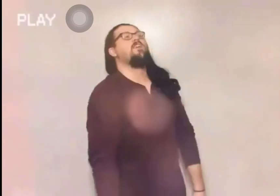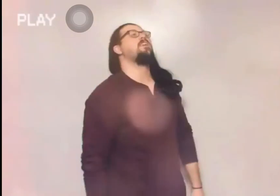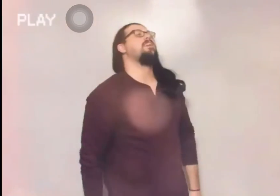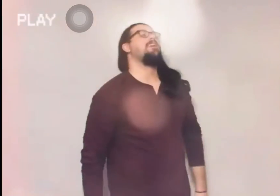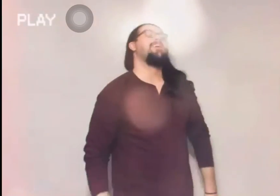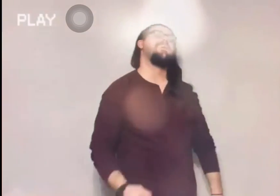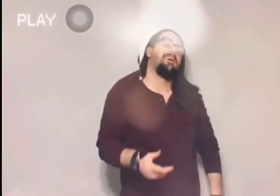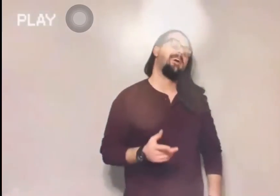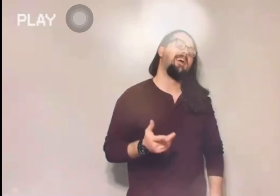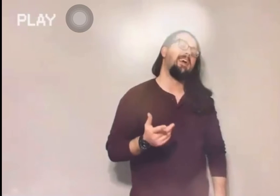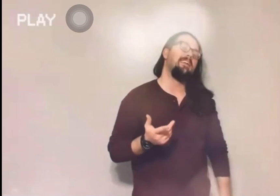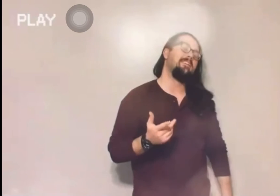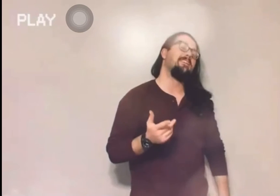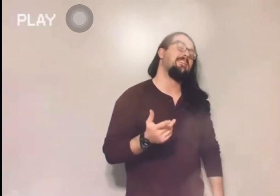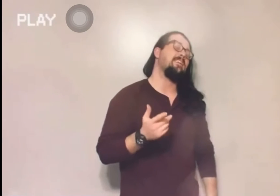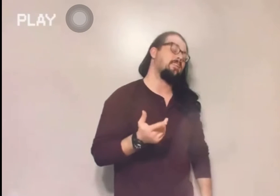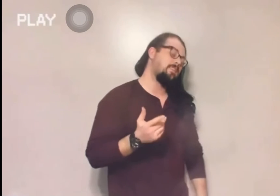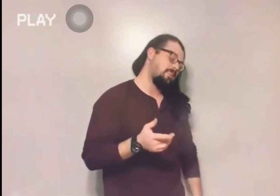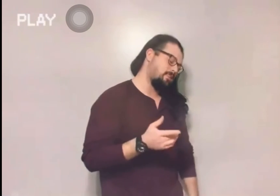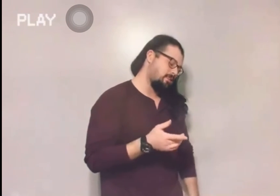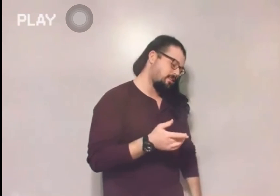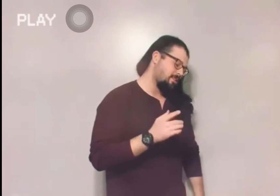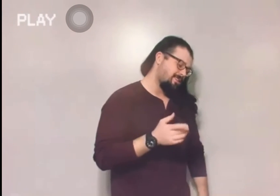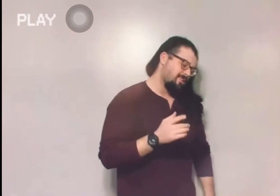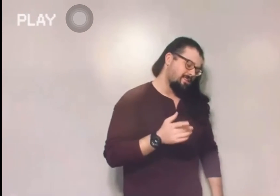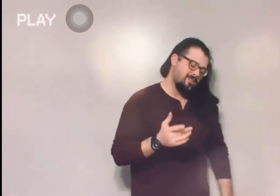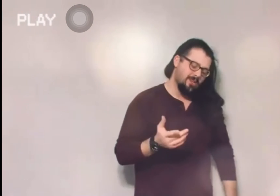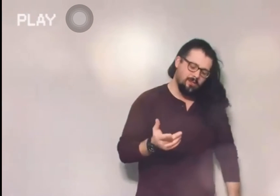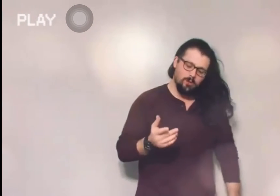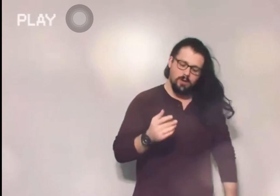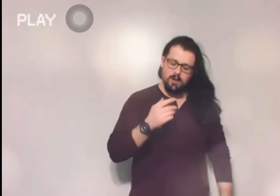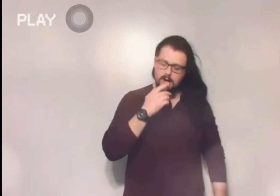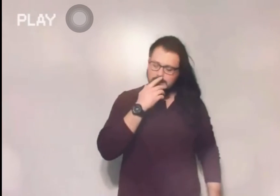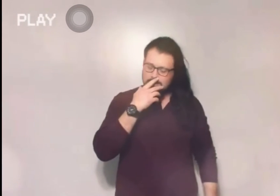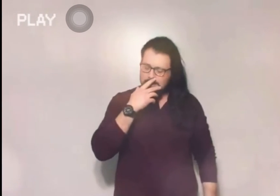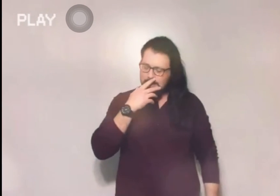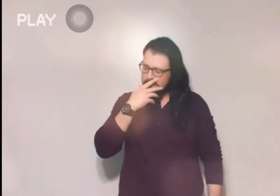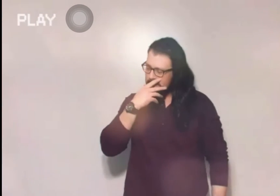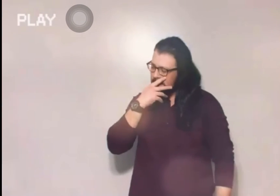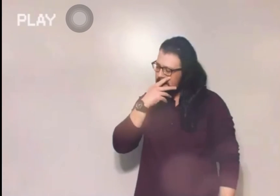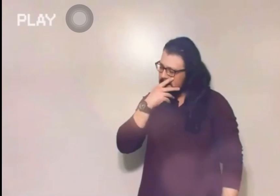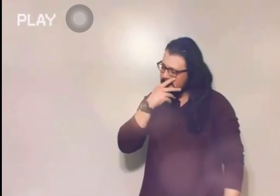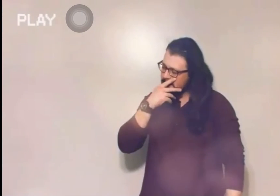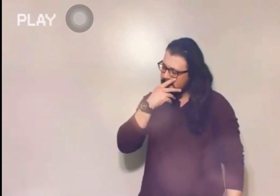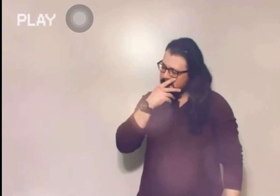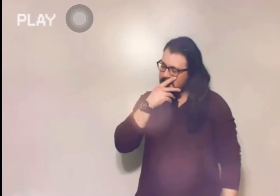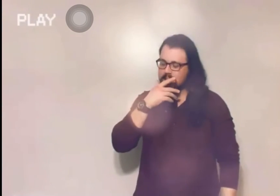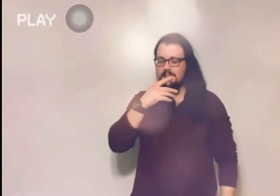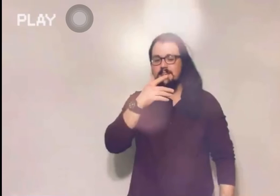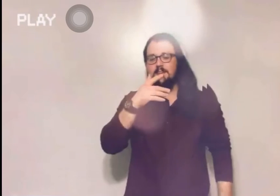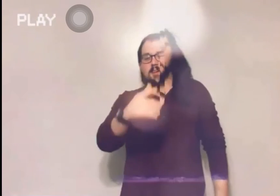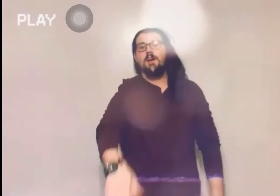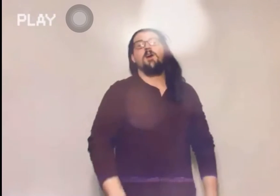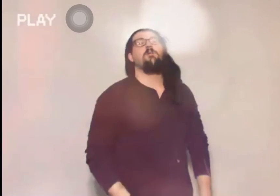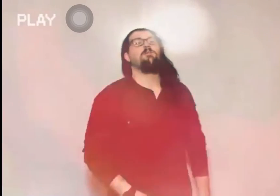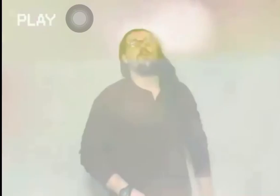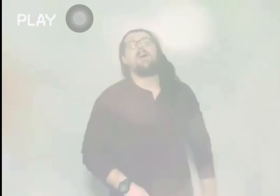January 18th. January 18th. Uprise